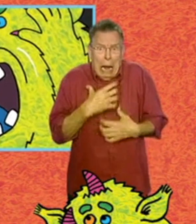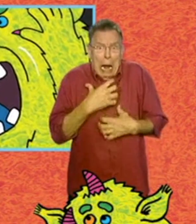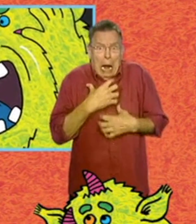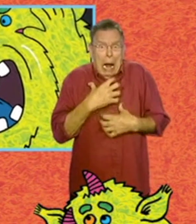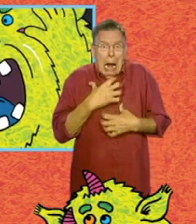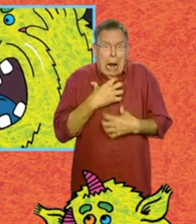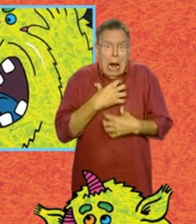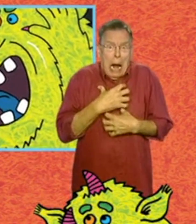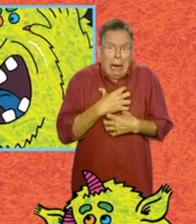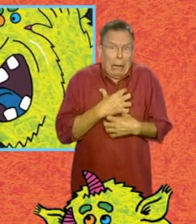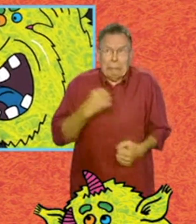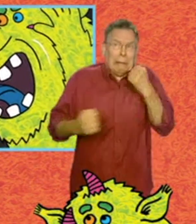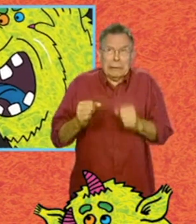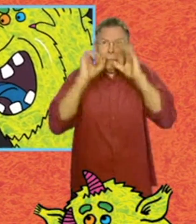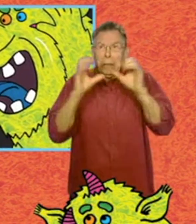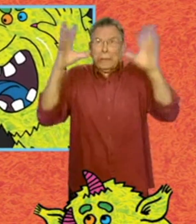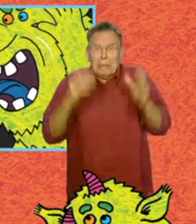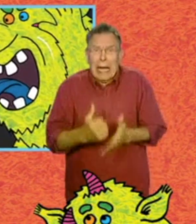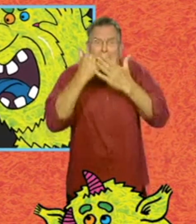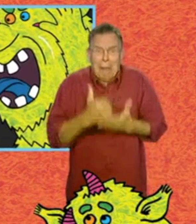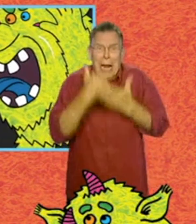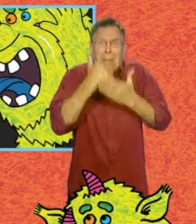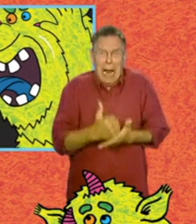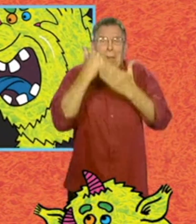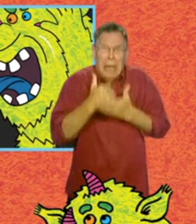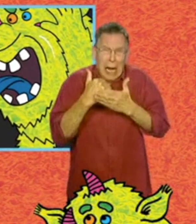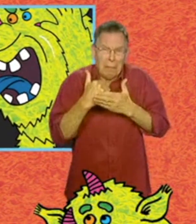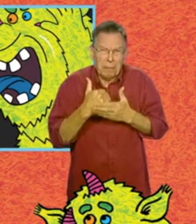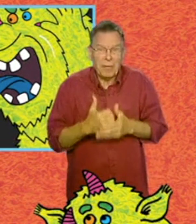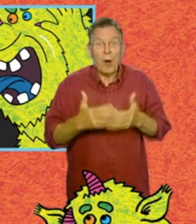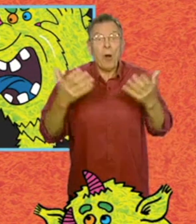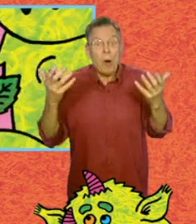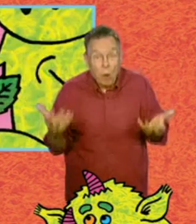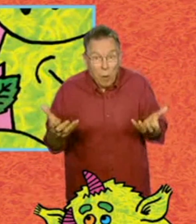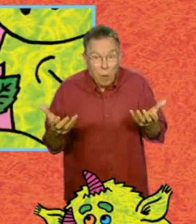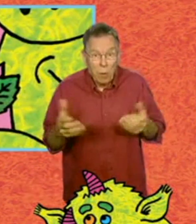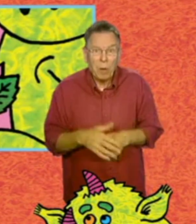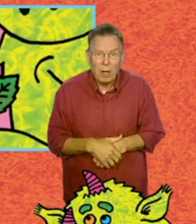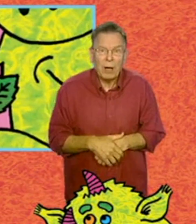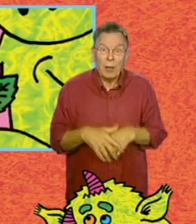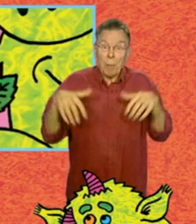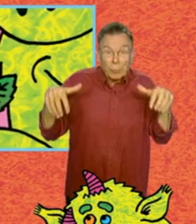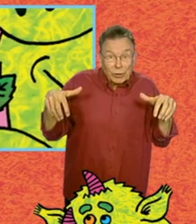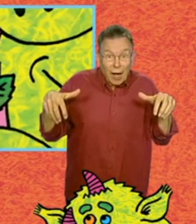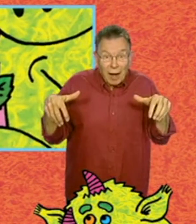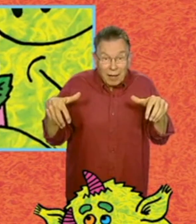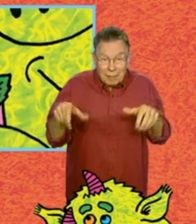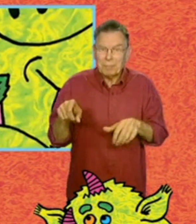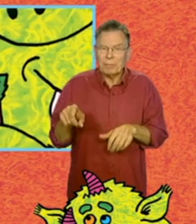and she runs off, shouting, Help! Help! Or, the monster gives her a